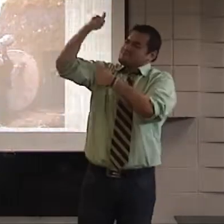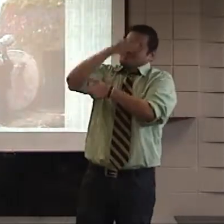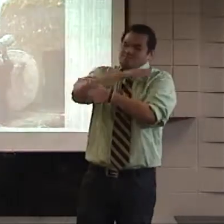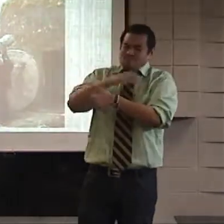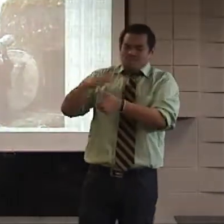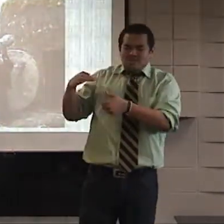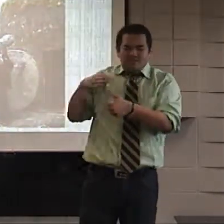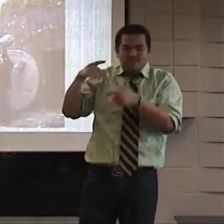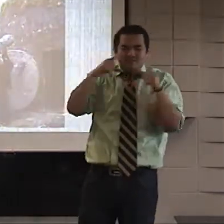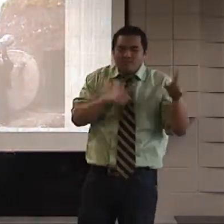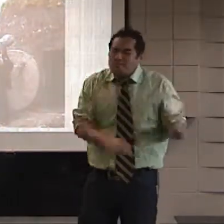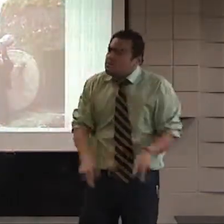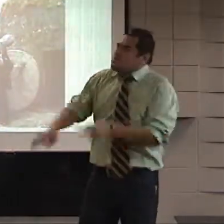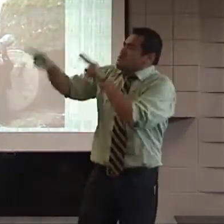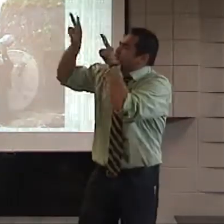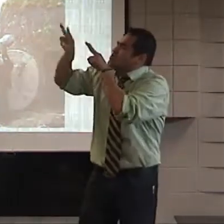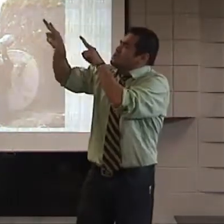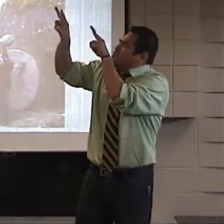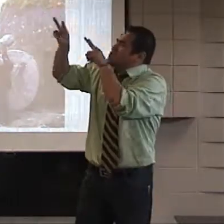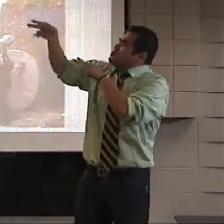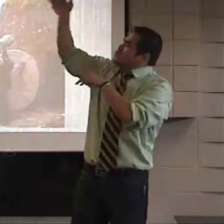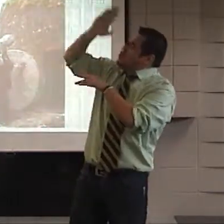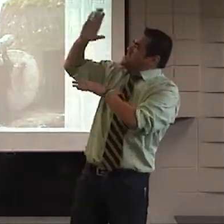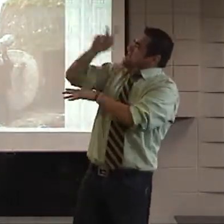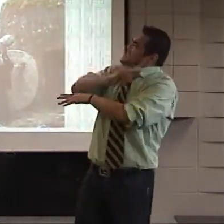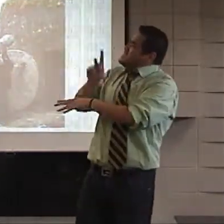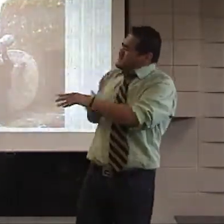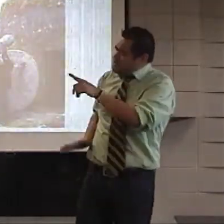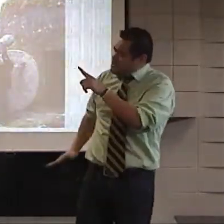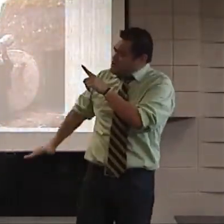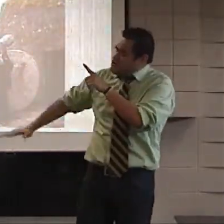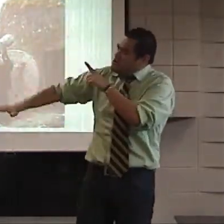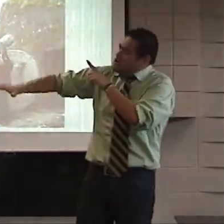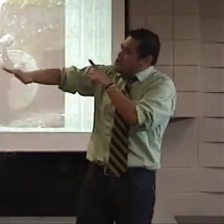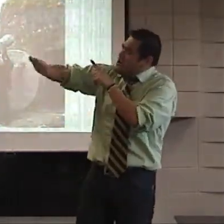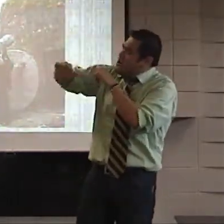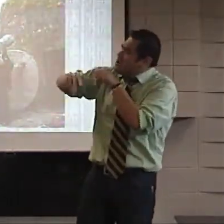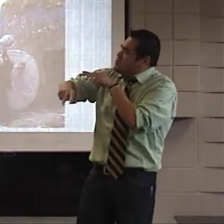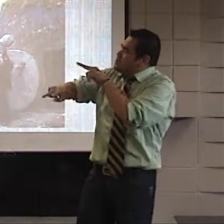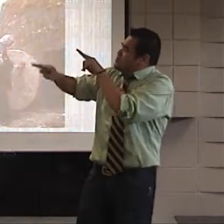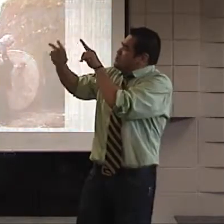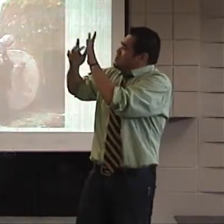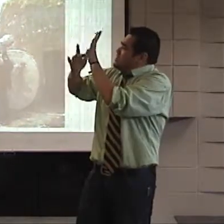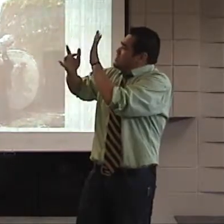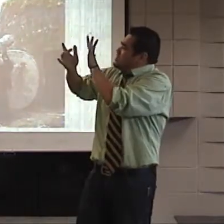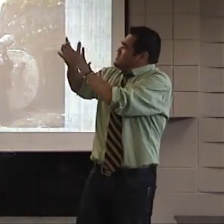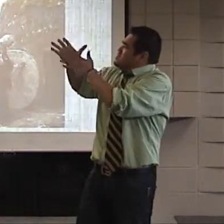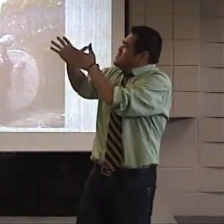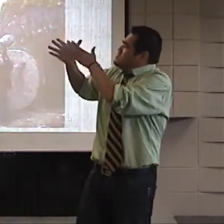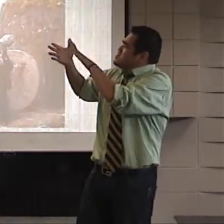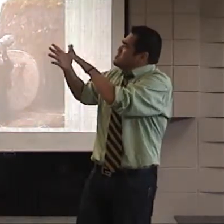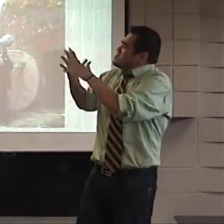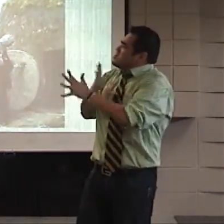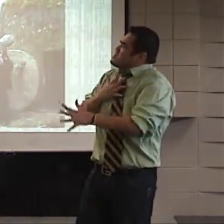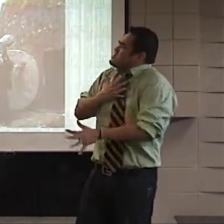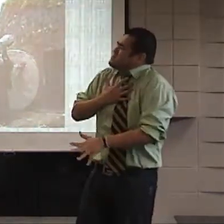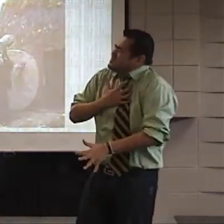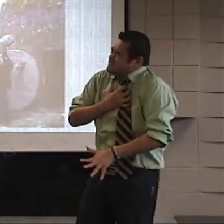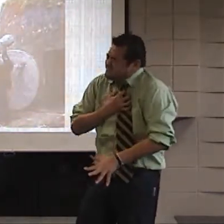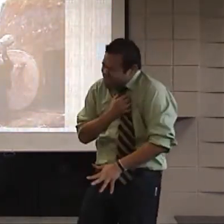who was an elder on the council and who had been looking towards the kingdom of God. And as he saw Jesus